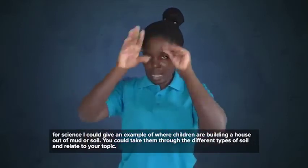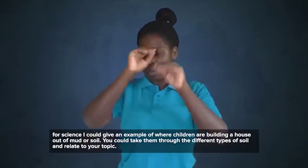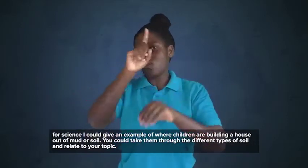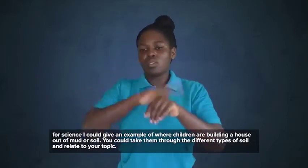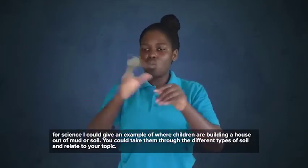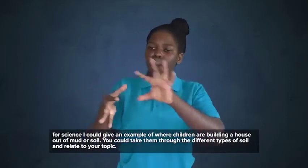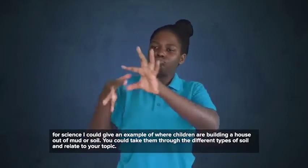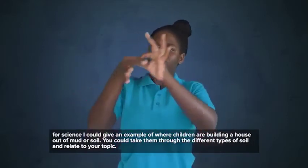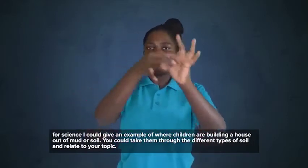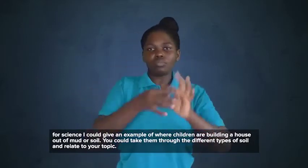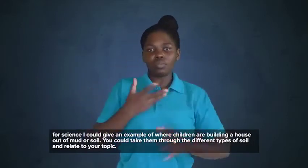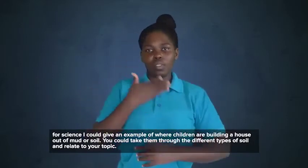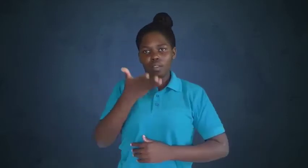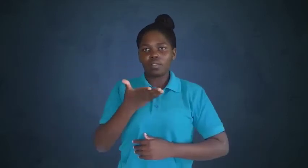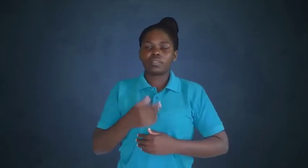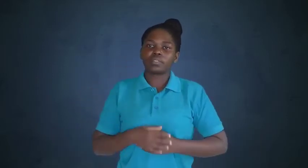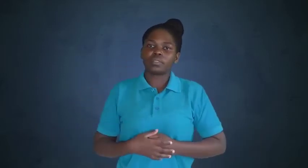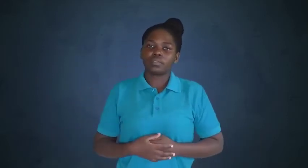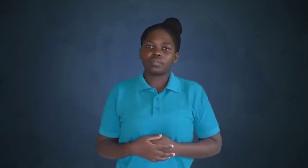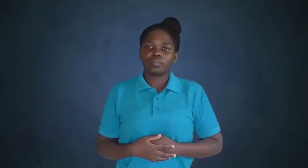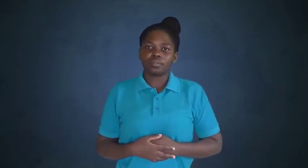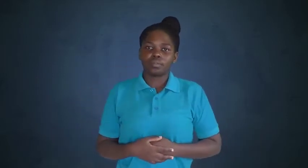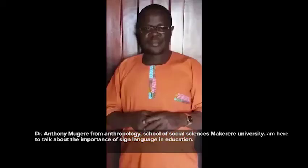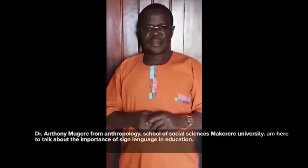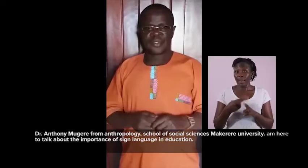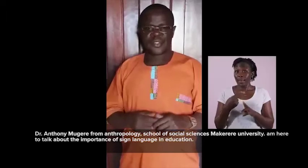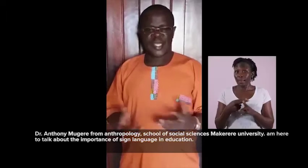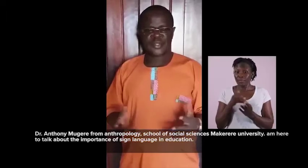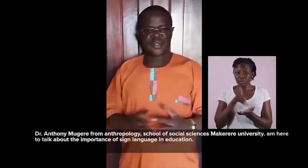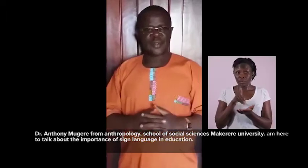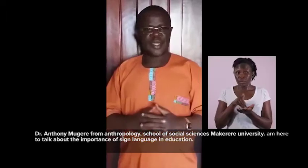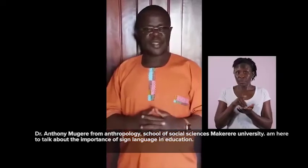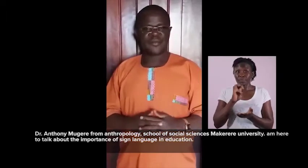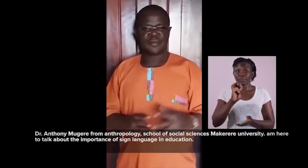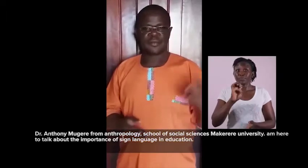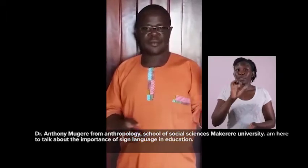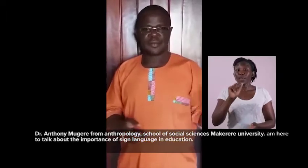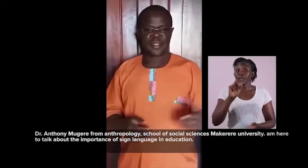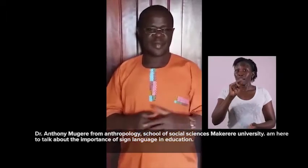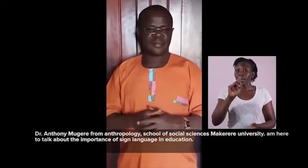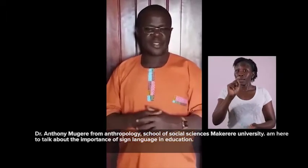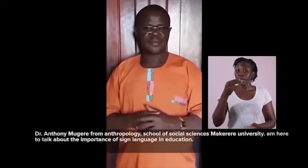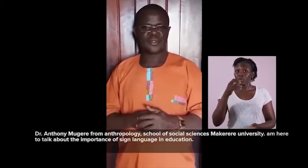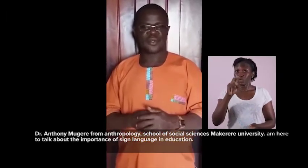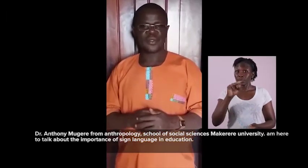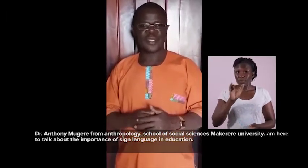that is what we call transdisciplinary learning. Dr. Anthony Mugere, from the Department of Social Sciences